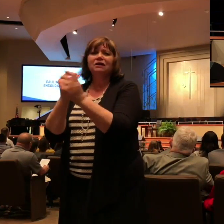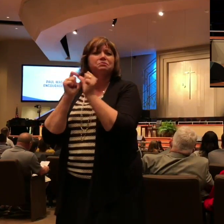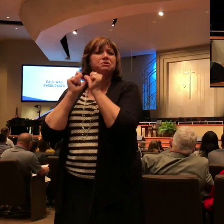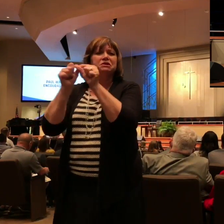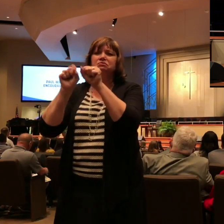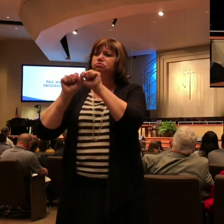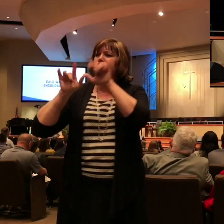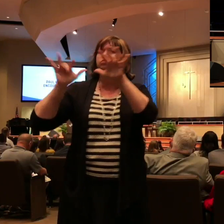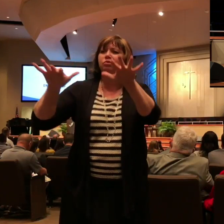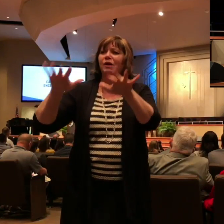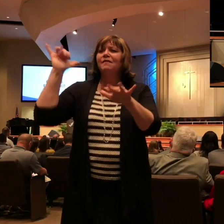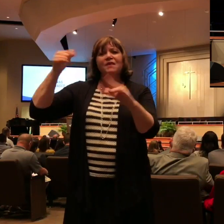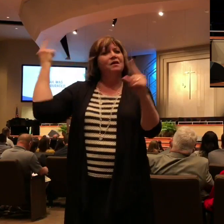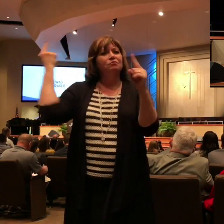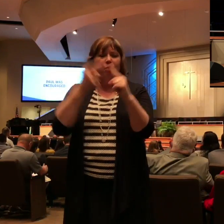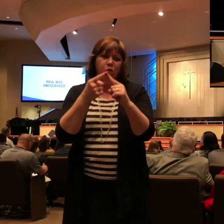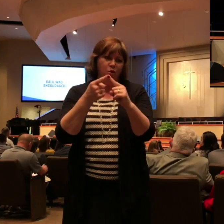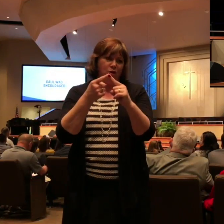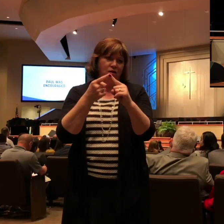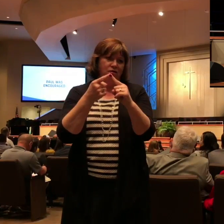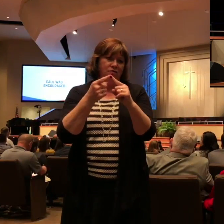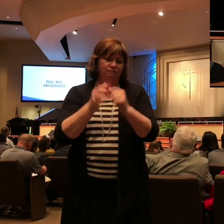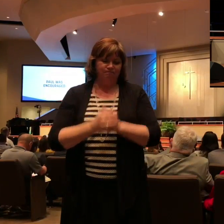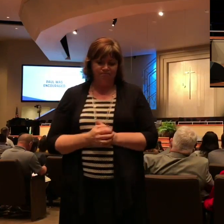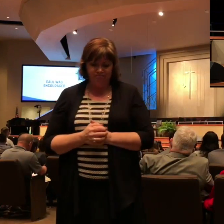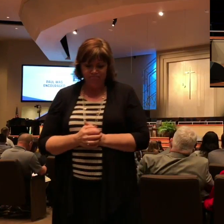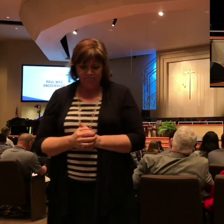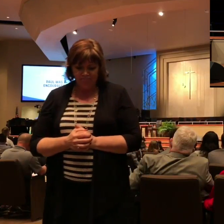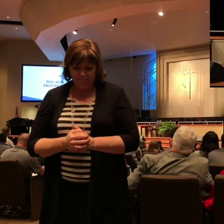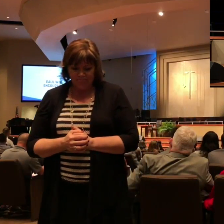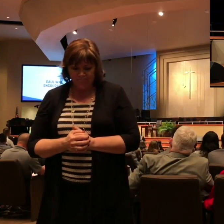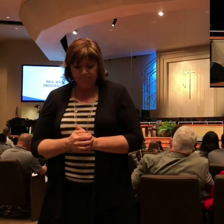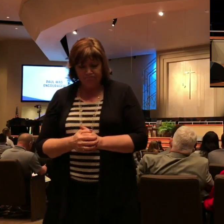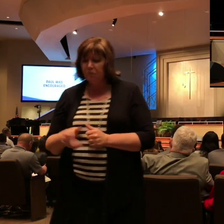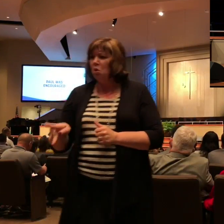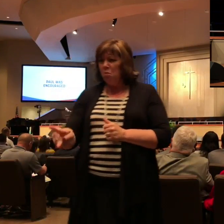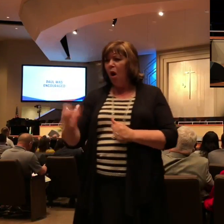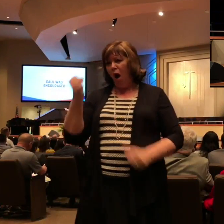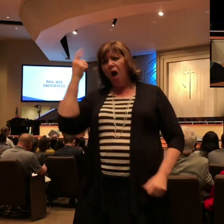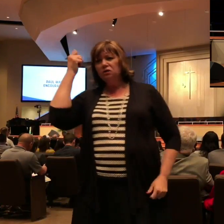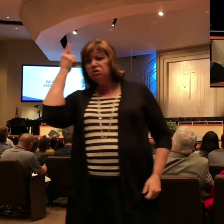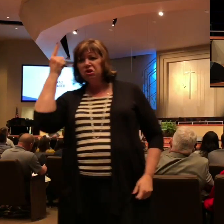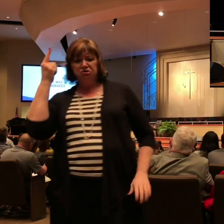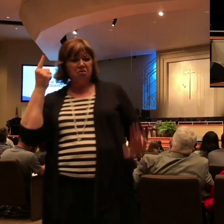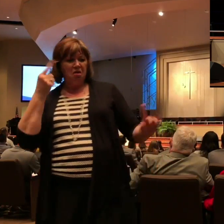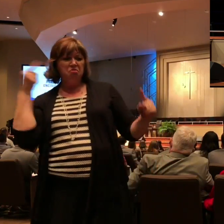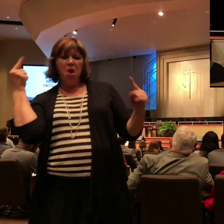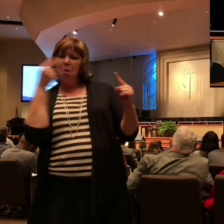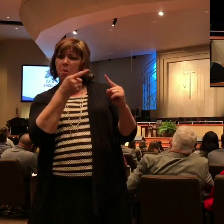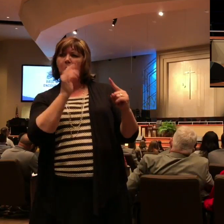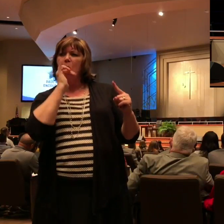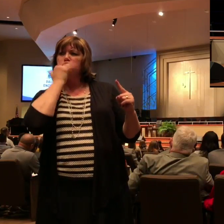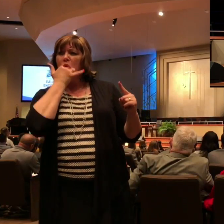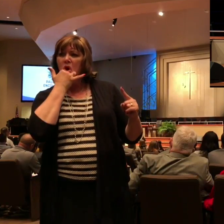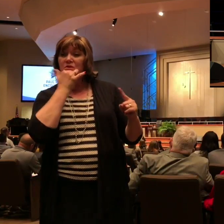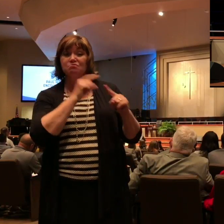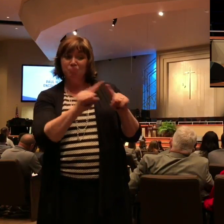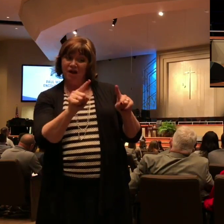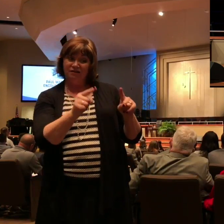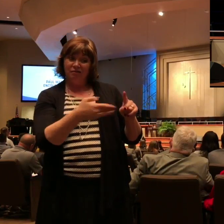Paul said, I know their motive isn't right. In fact, I've heard they're trying to hurt me, but I've also heard they're seeing people saved. And in